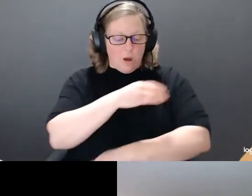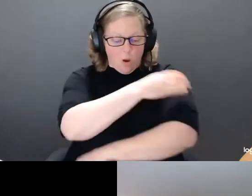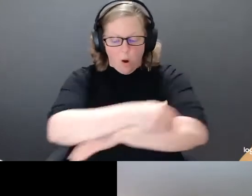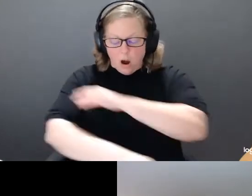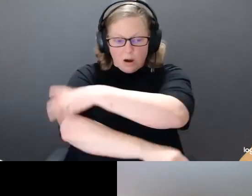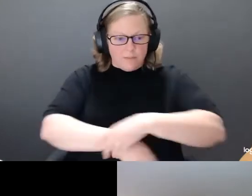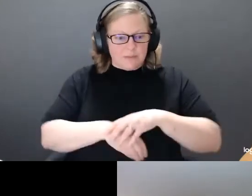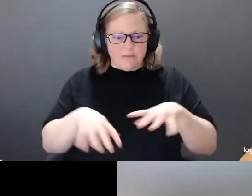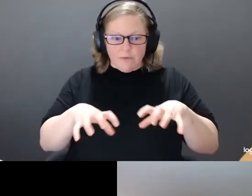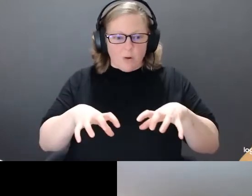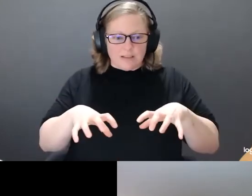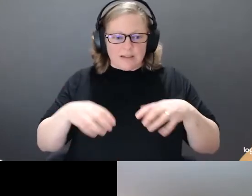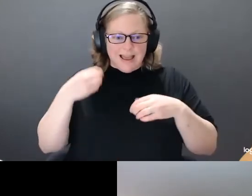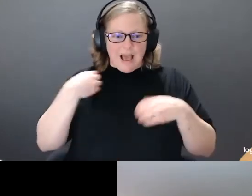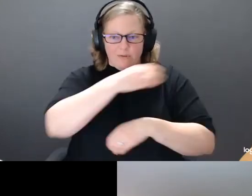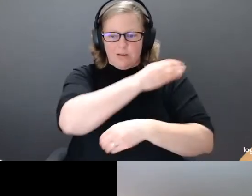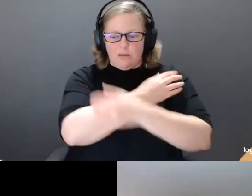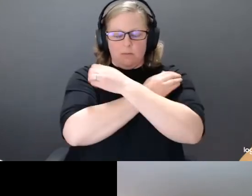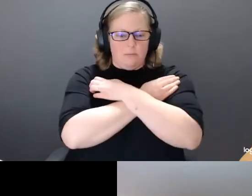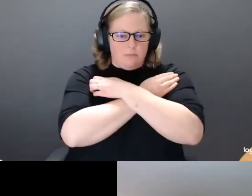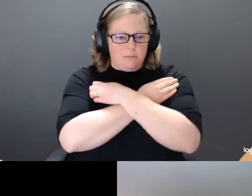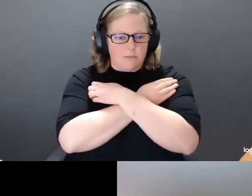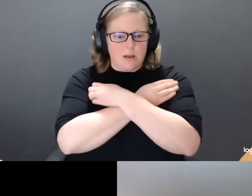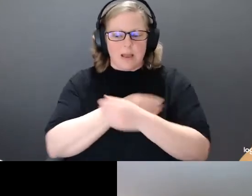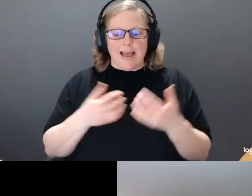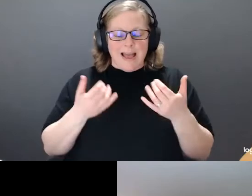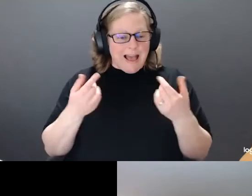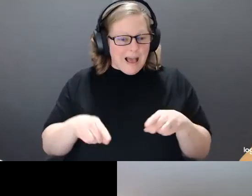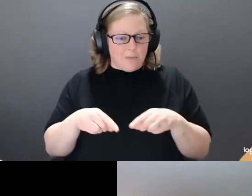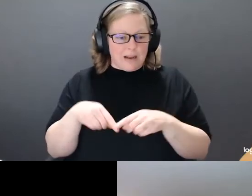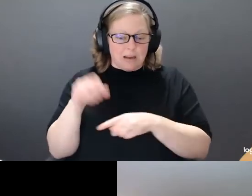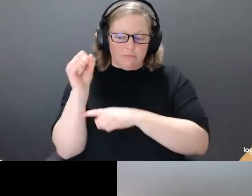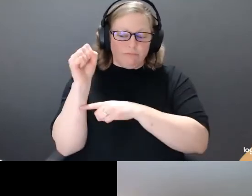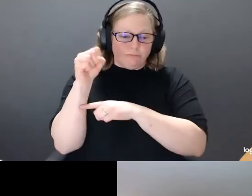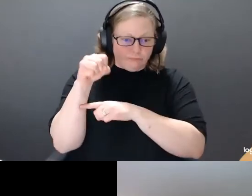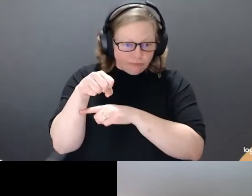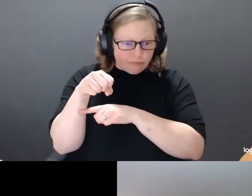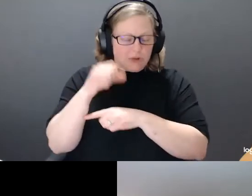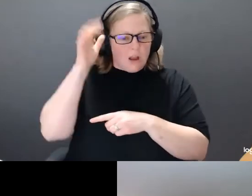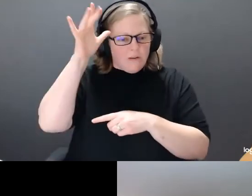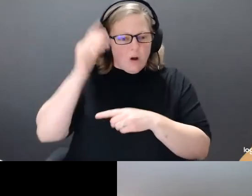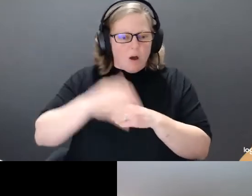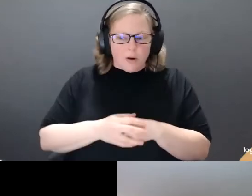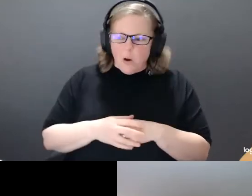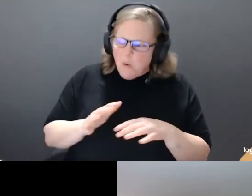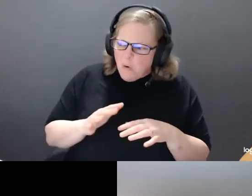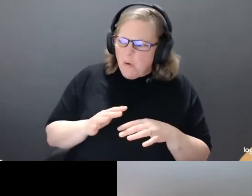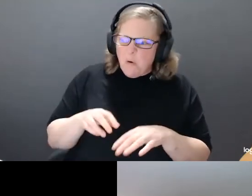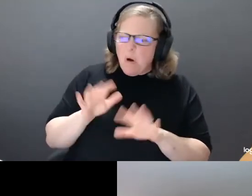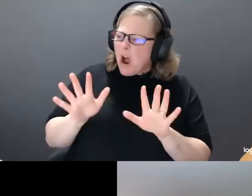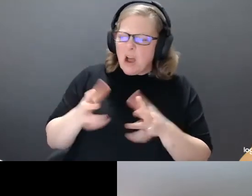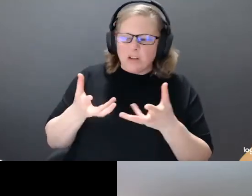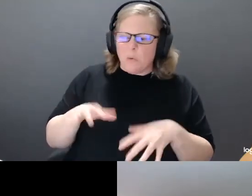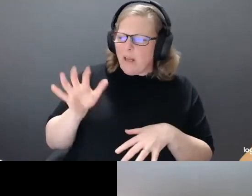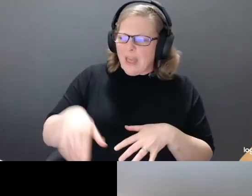pulled my neck and back forward into a stoop. My father fretted at seeing me this way and begged my mother to divide something to lighten that